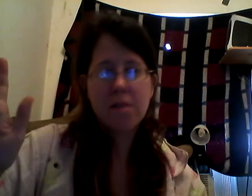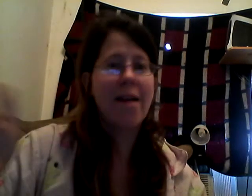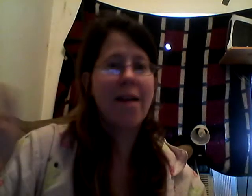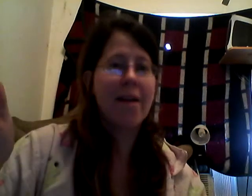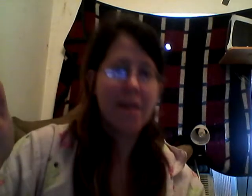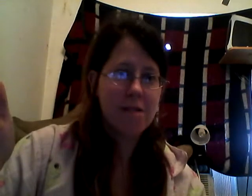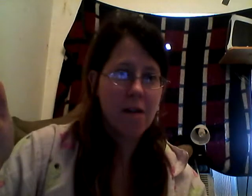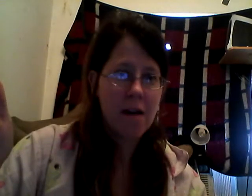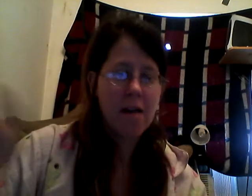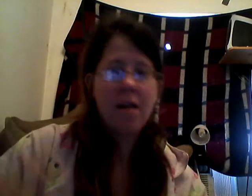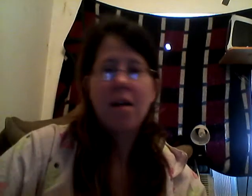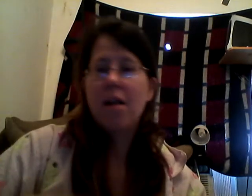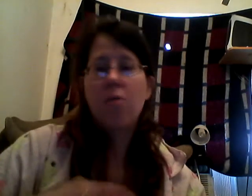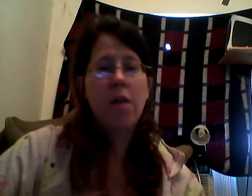Denny's, okay, whatever.